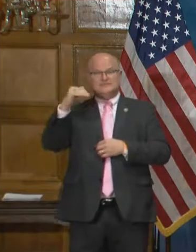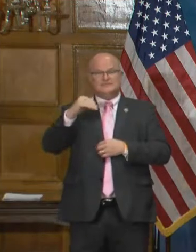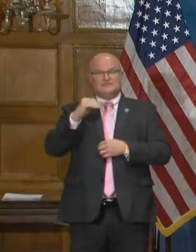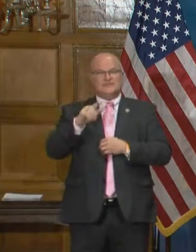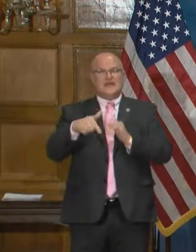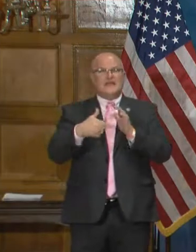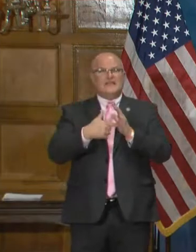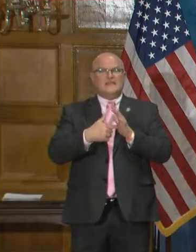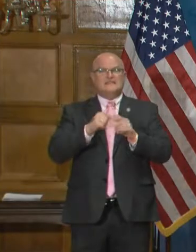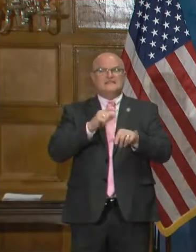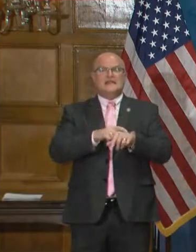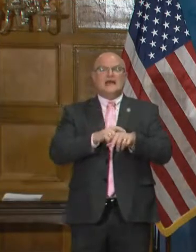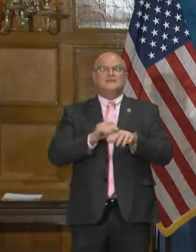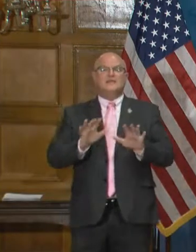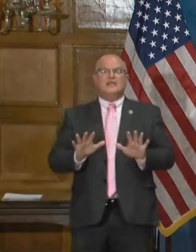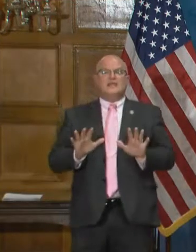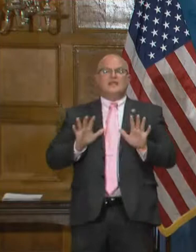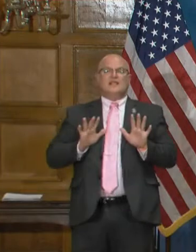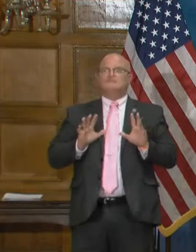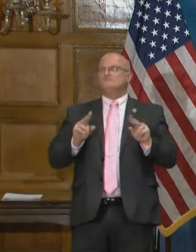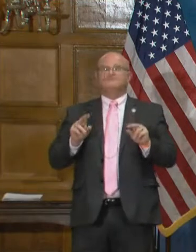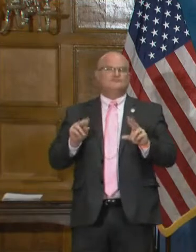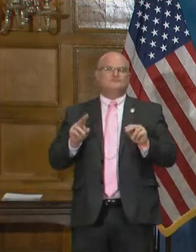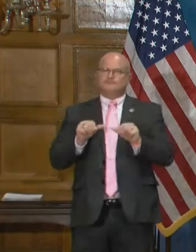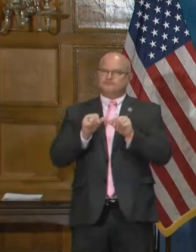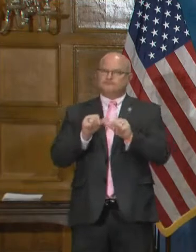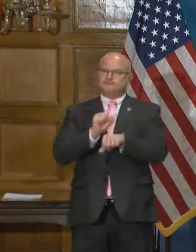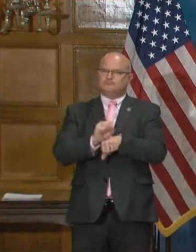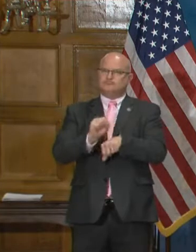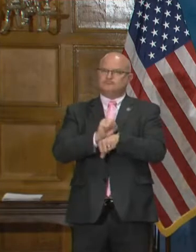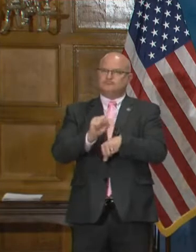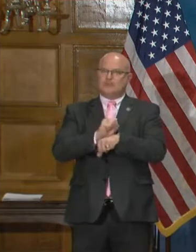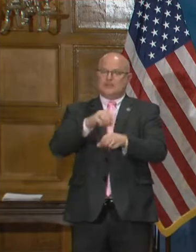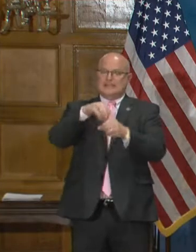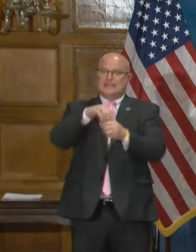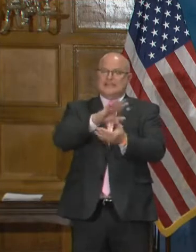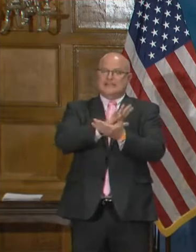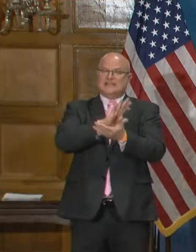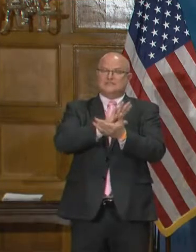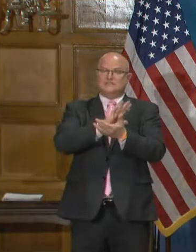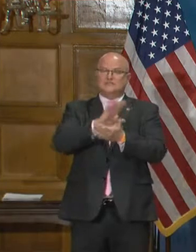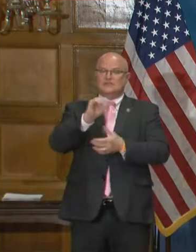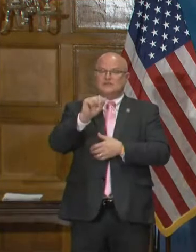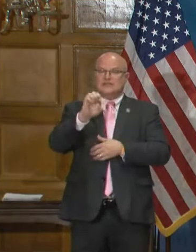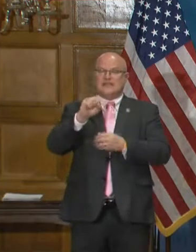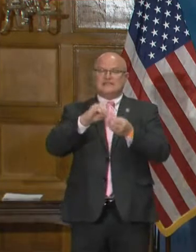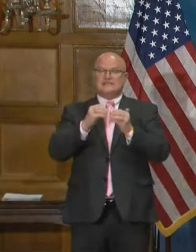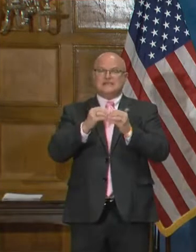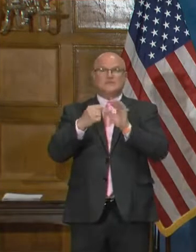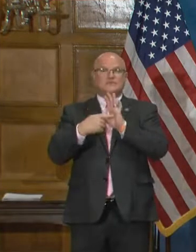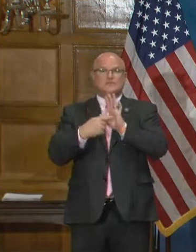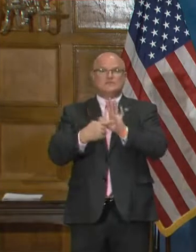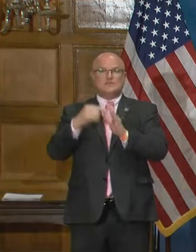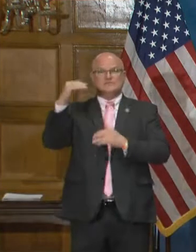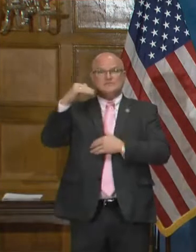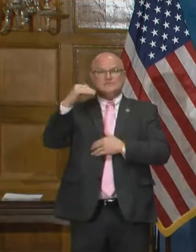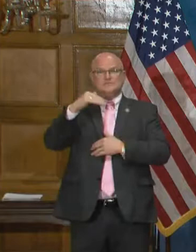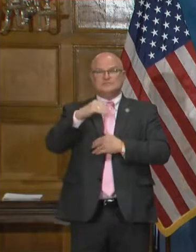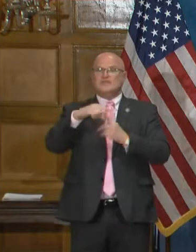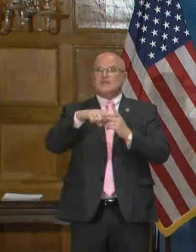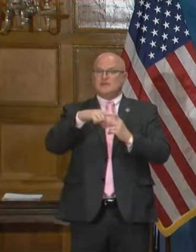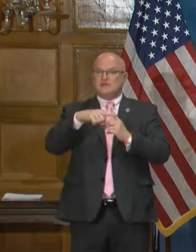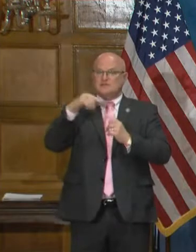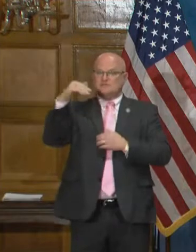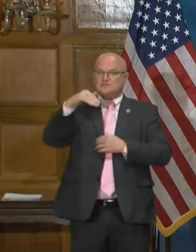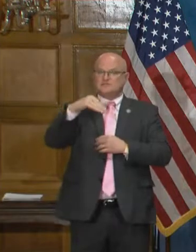this is no time for us to let up, especially in our schools. Our in school case numbers are reflecting the positive